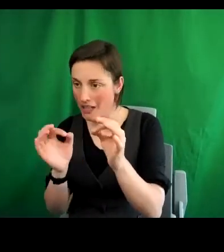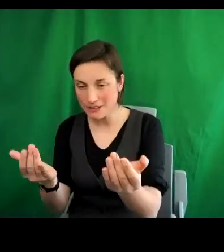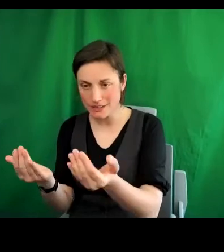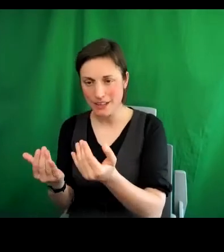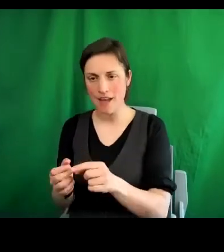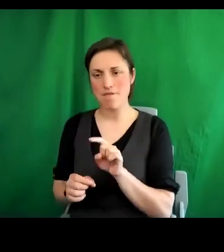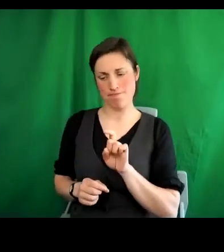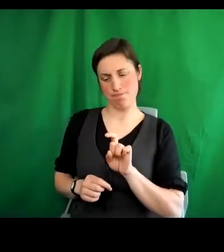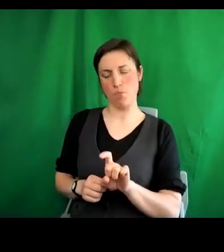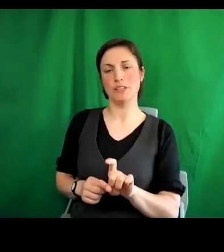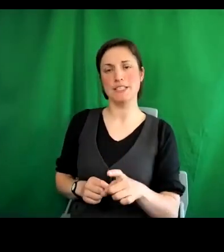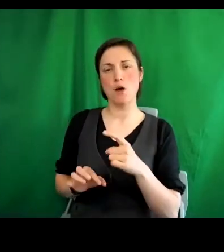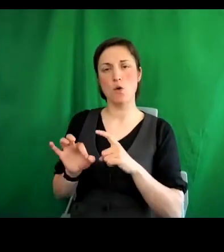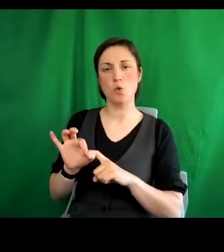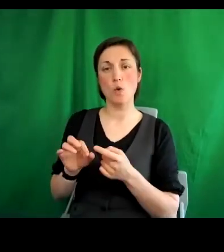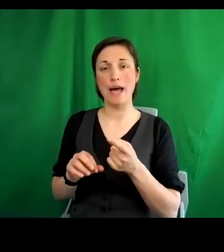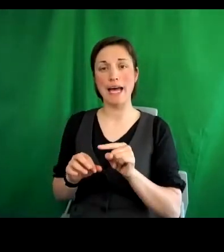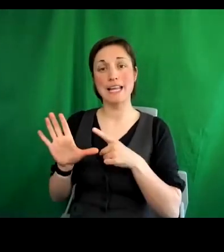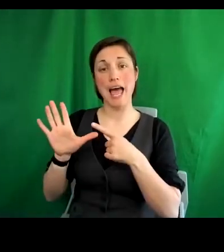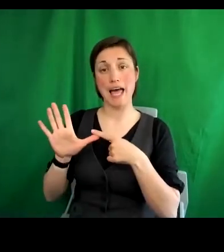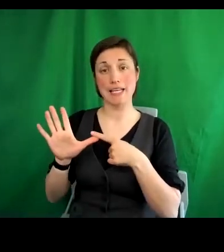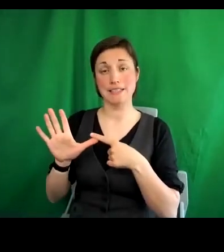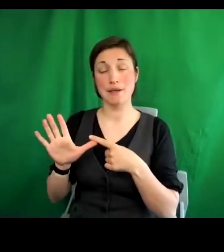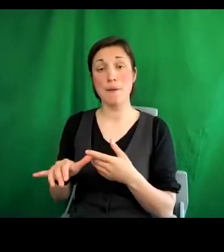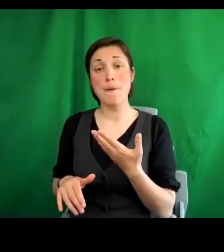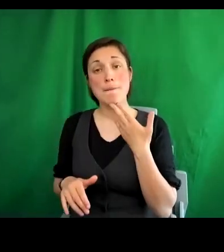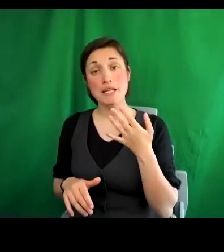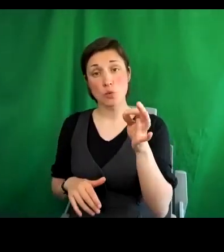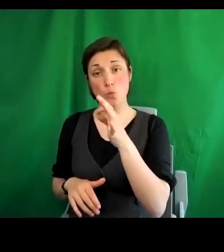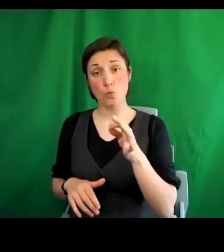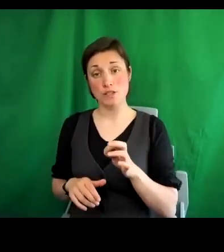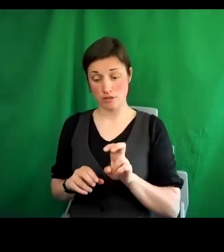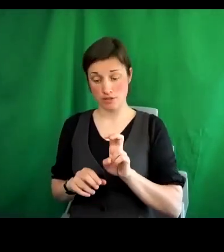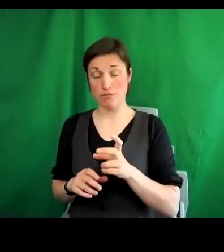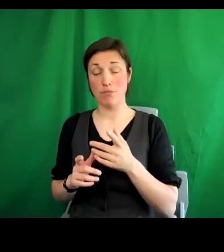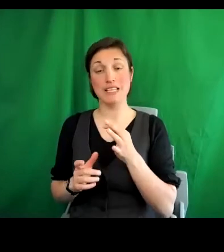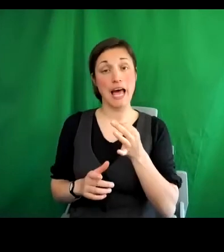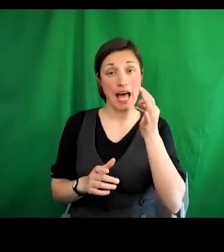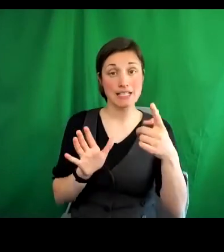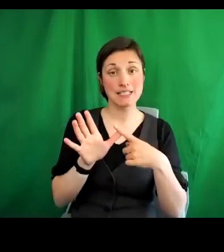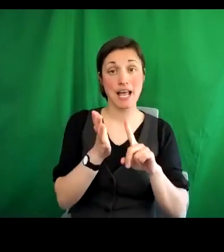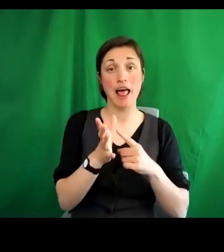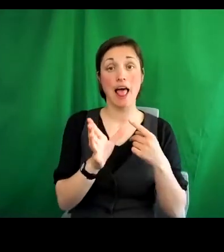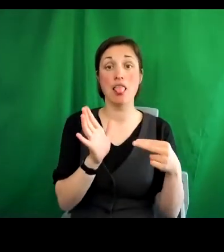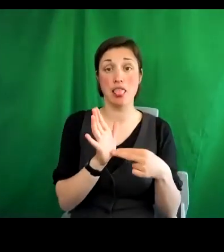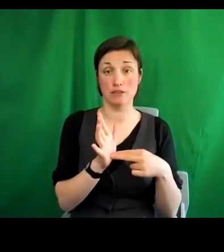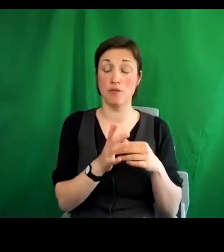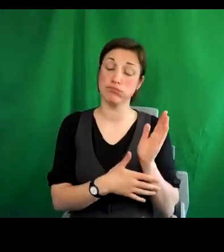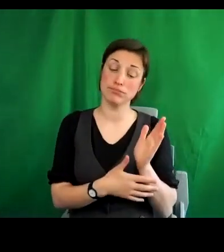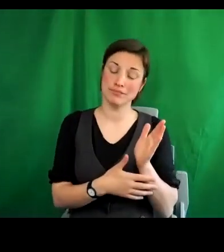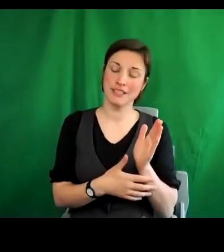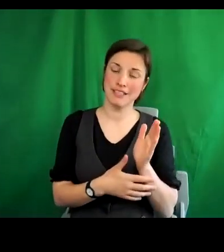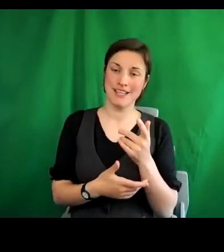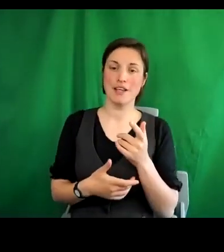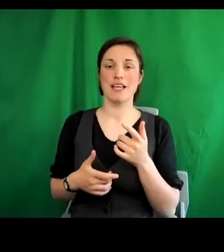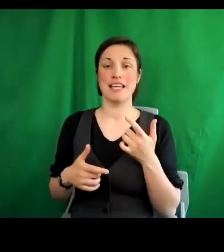button at the bottom of the screen. Please do put your questions to Alan while he's talking. The incentive to do